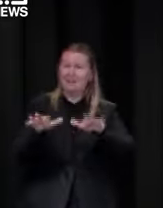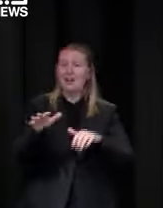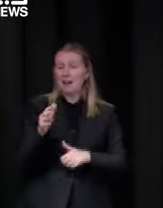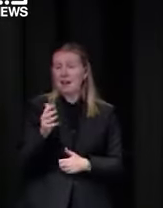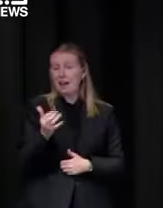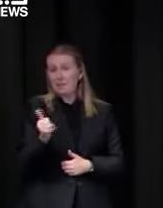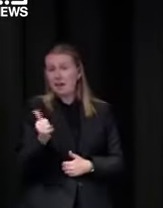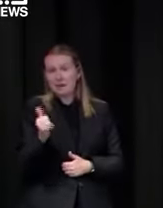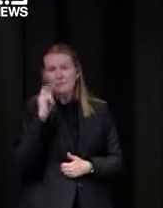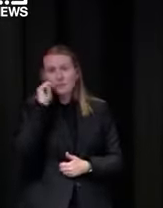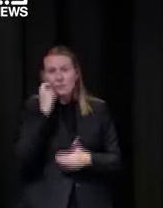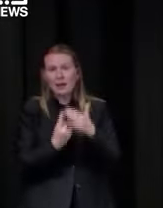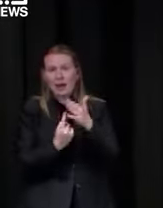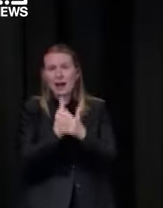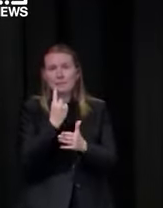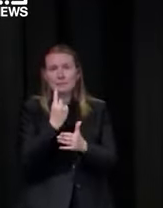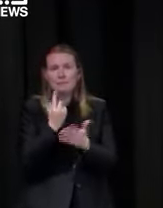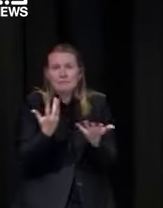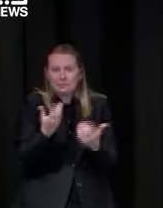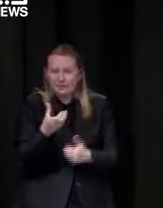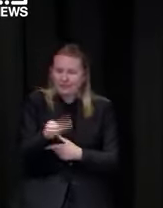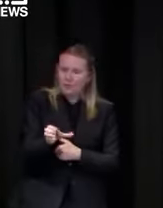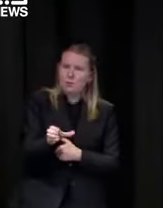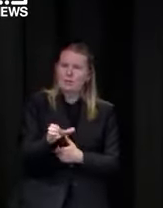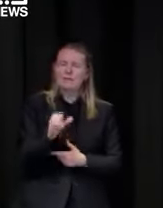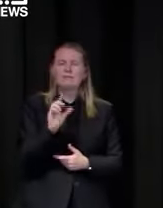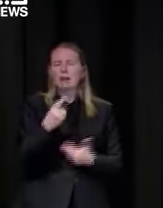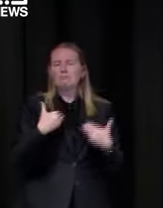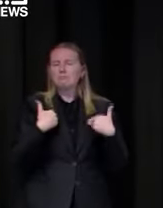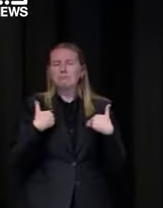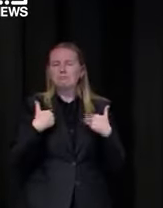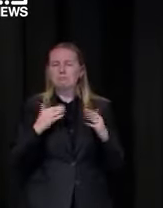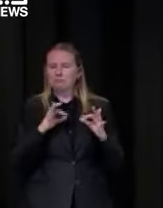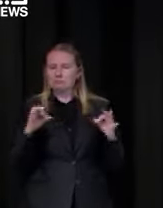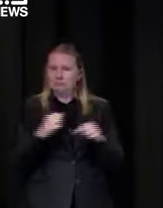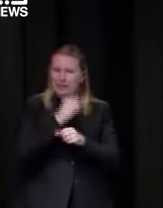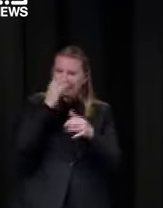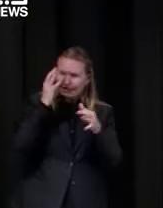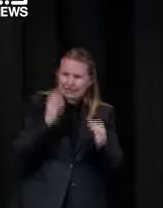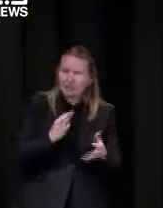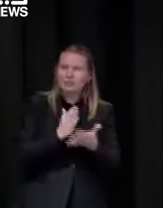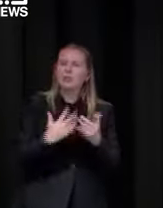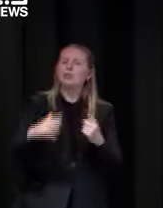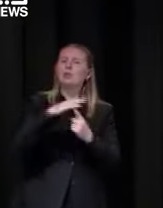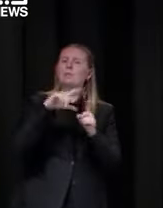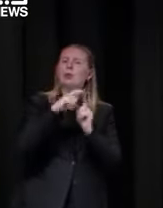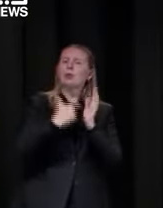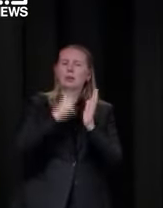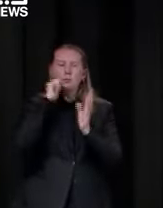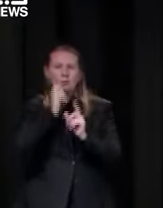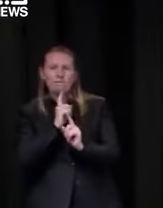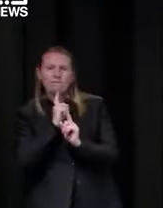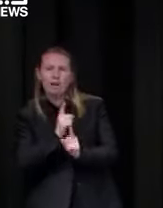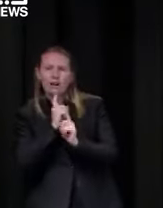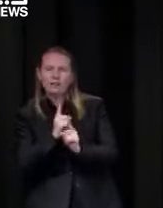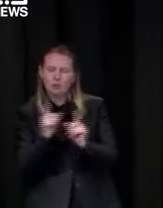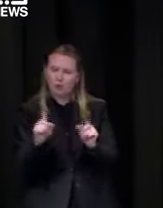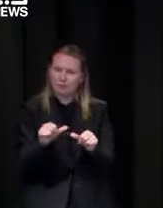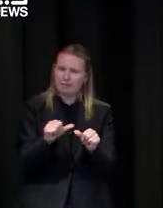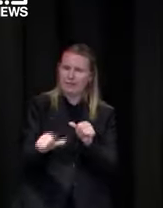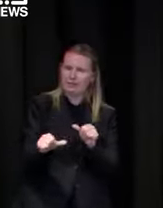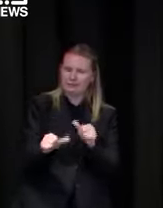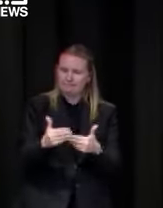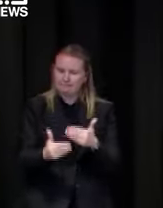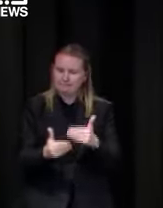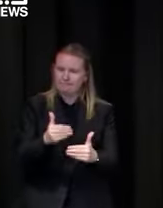it's not that's not a matter for me it's a matter for the chief health officer and he is looking at all sorts of different sectors but look you just think about